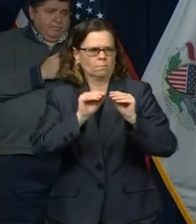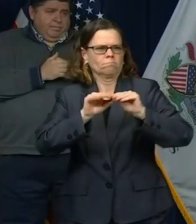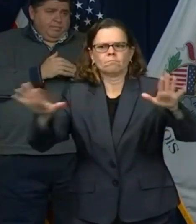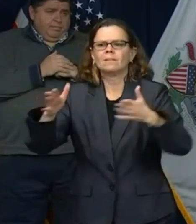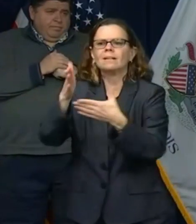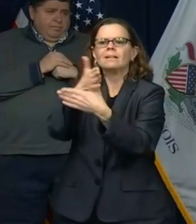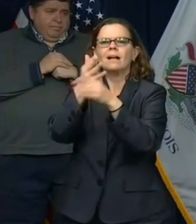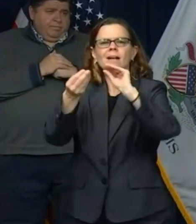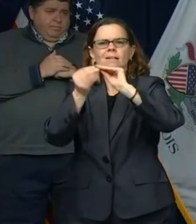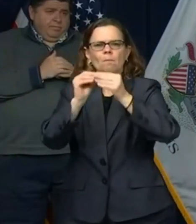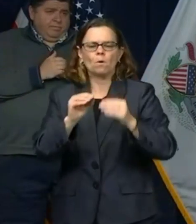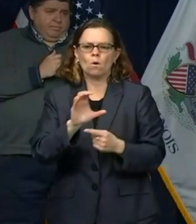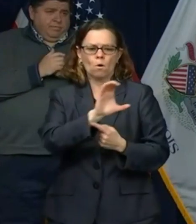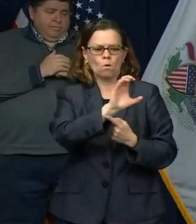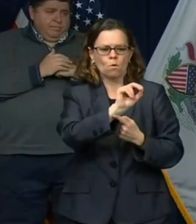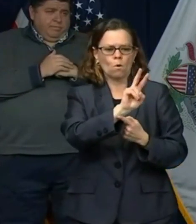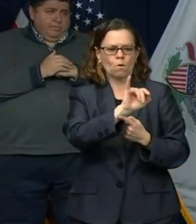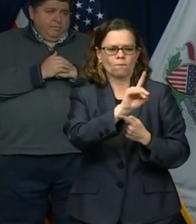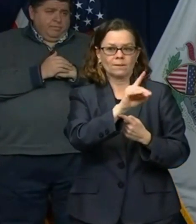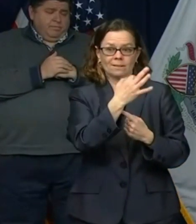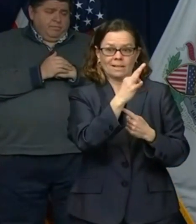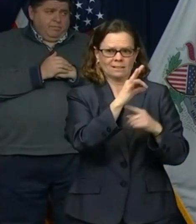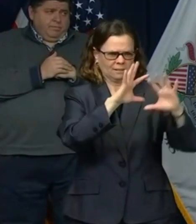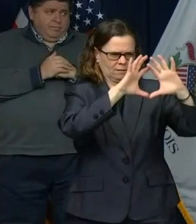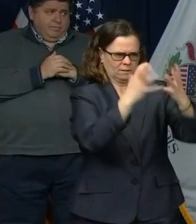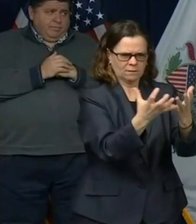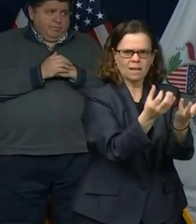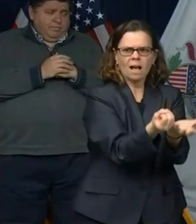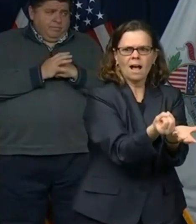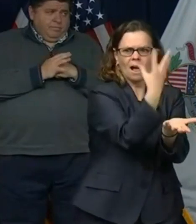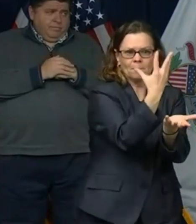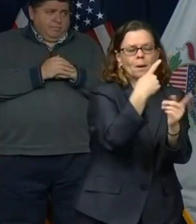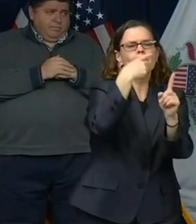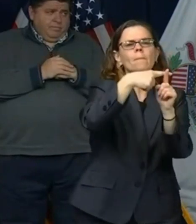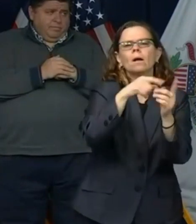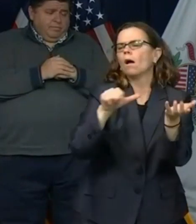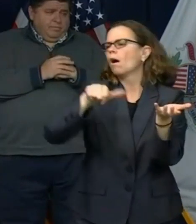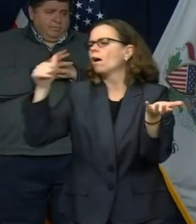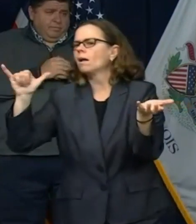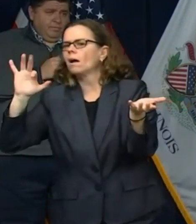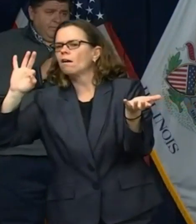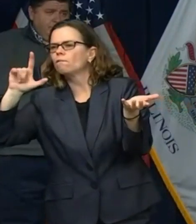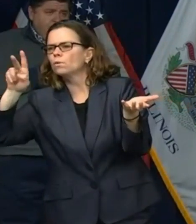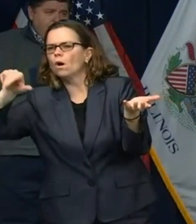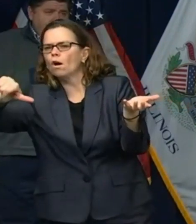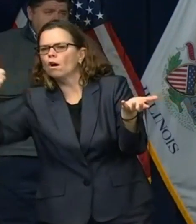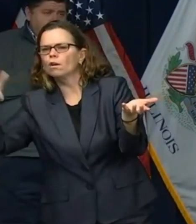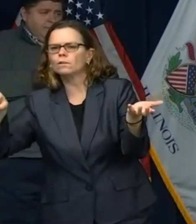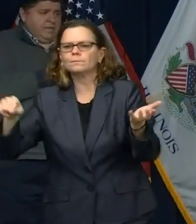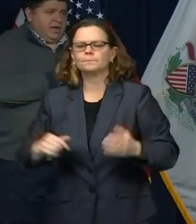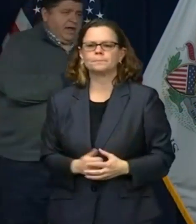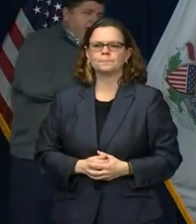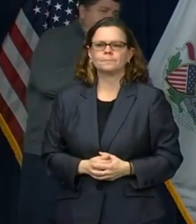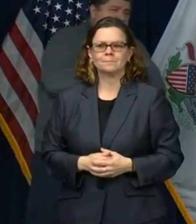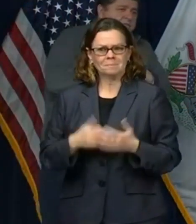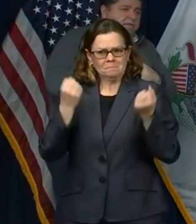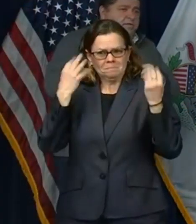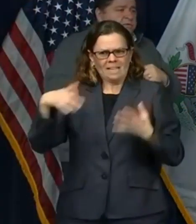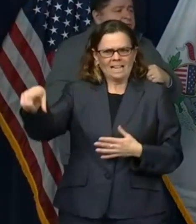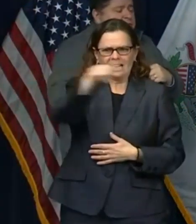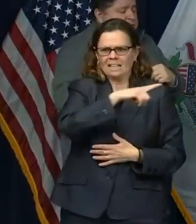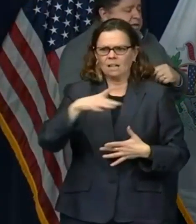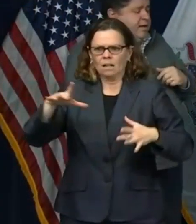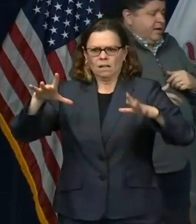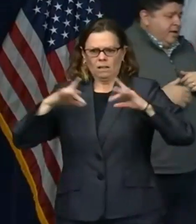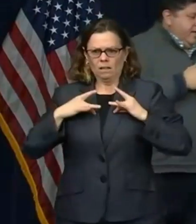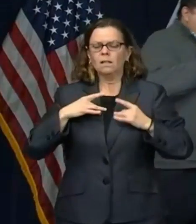related to COVID deaths, but we've had some decrease in, like, motor vehicle accident deaths. So, I'm just trying to compare that. So, we'll get some information. Okay. have read that